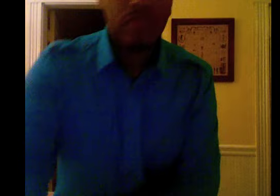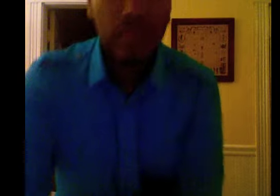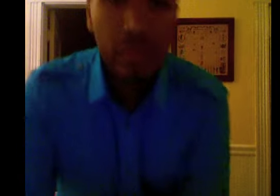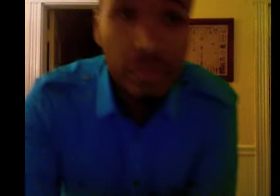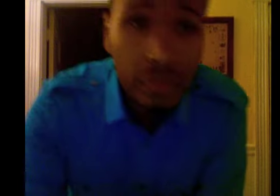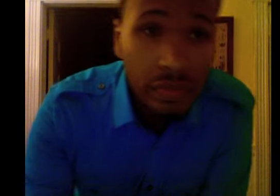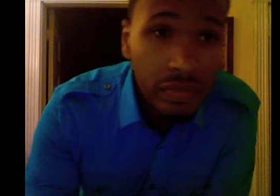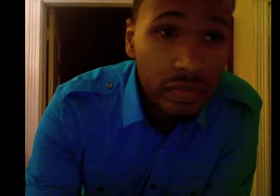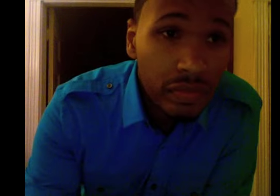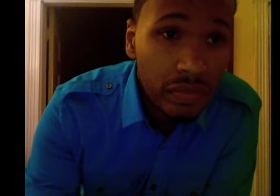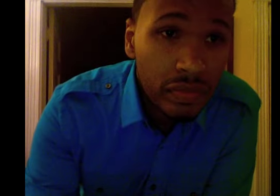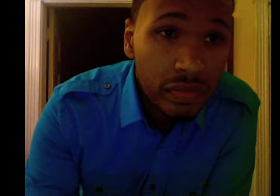Peace. Peace.